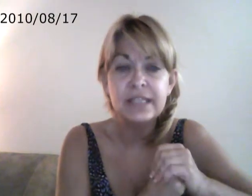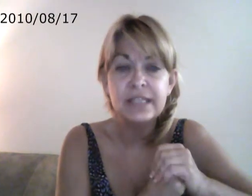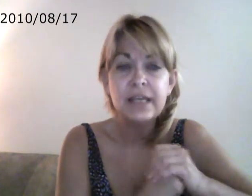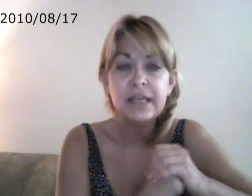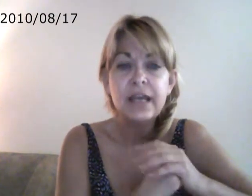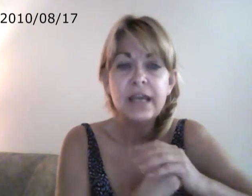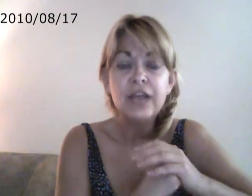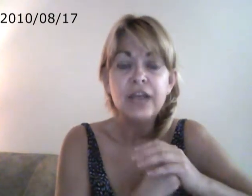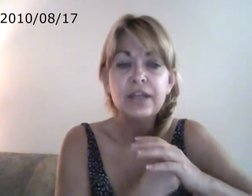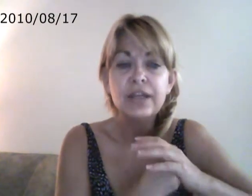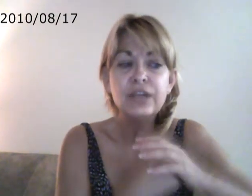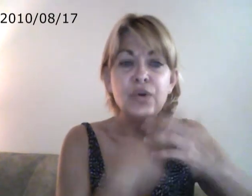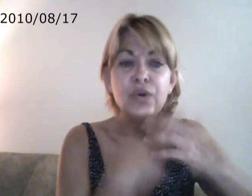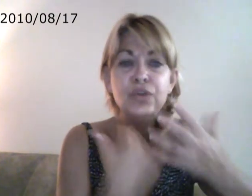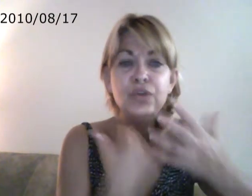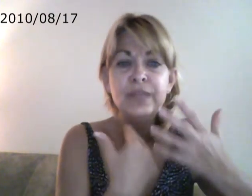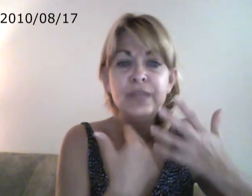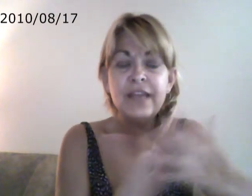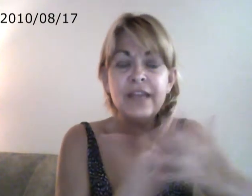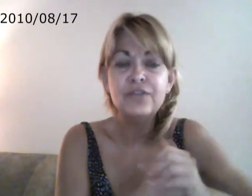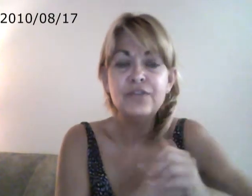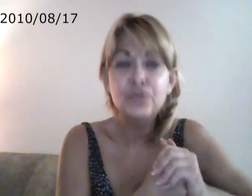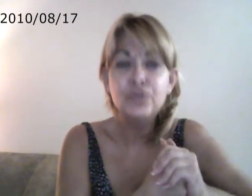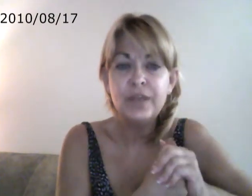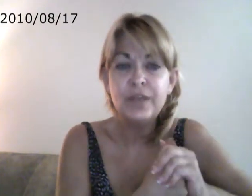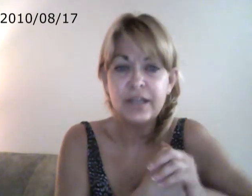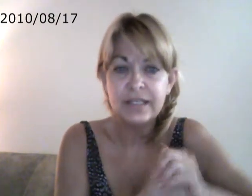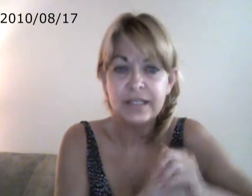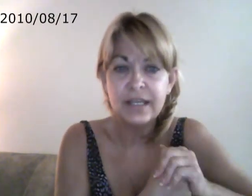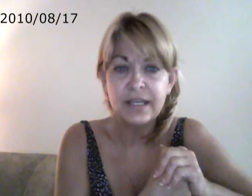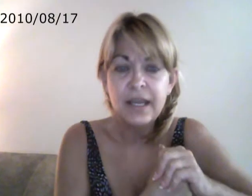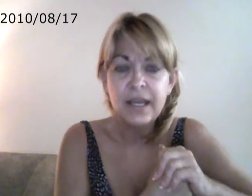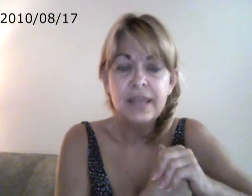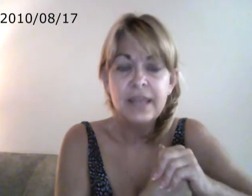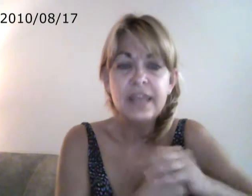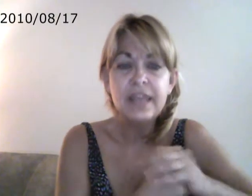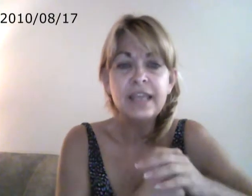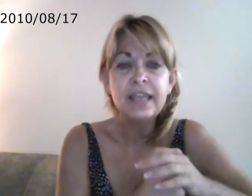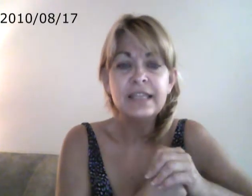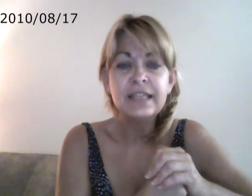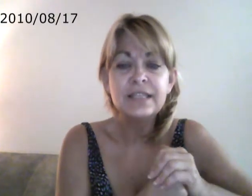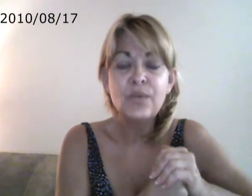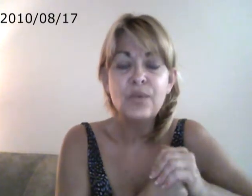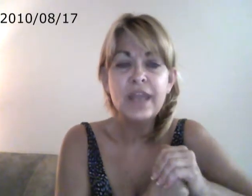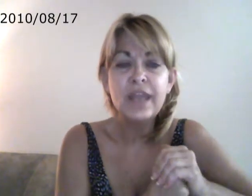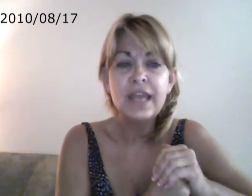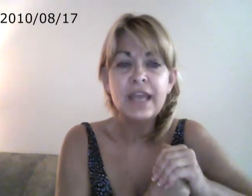you know, human life to be autistic. They think that this is a way that